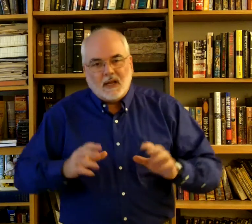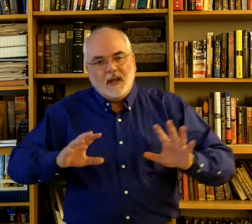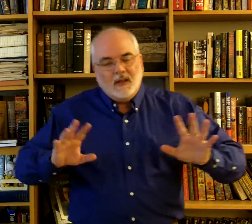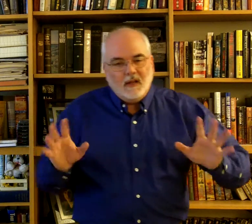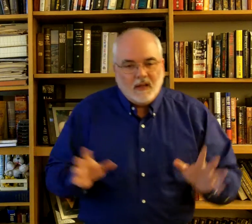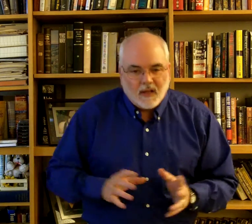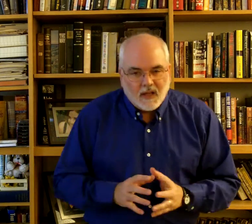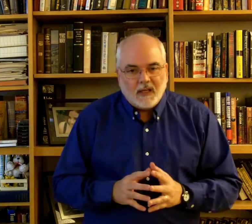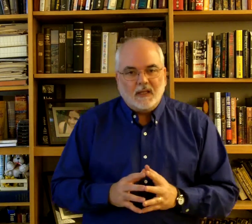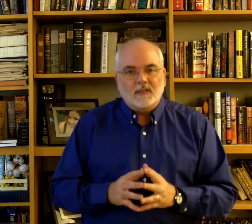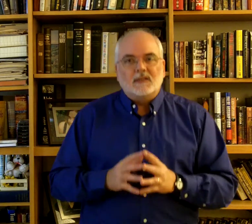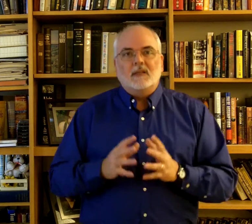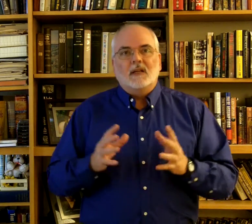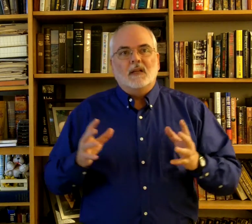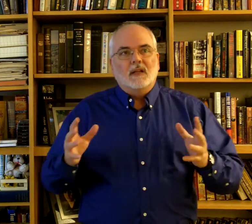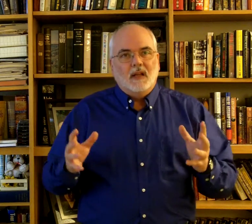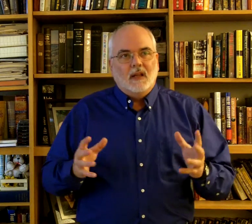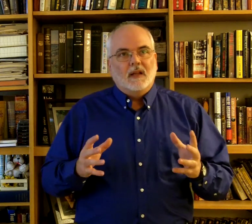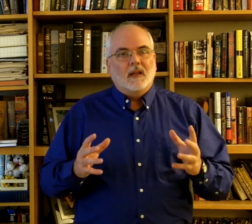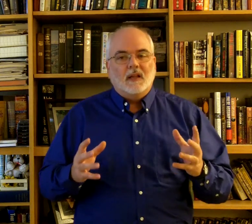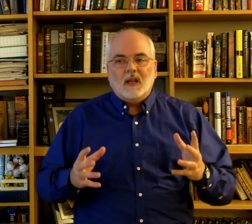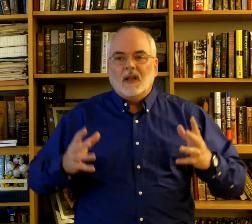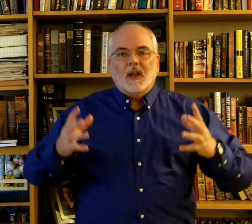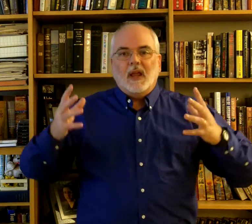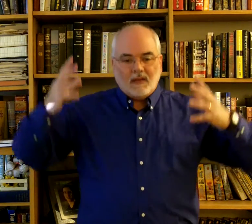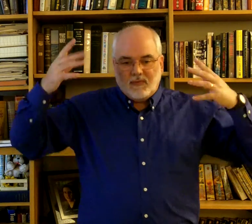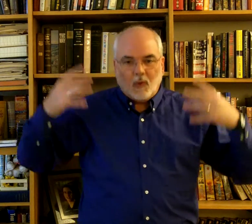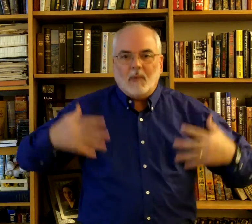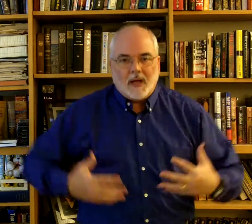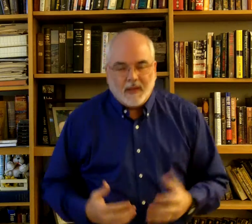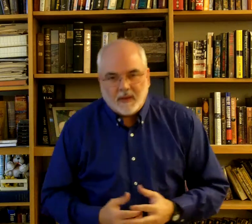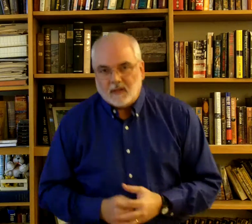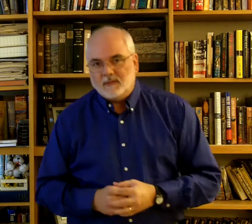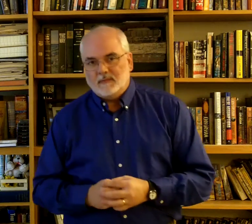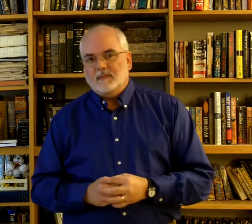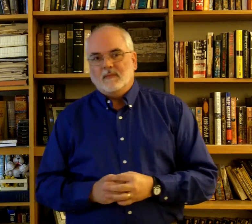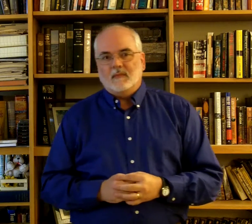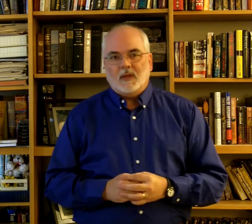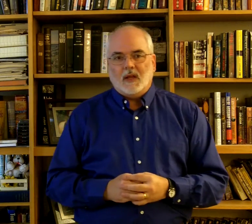Signing is a full body thing. Okay.